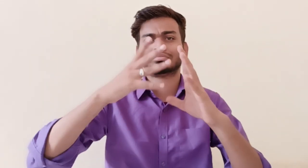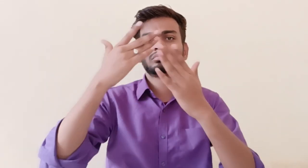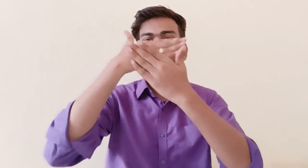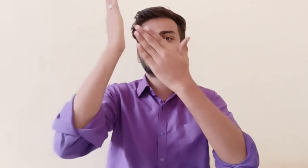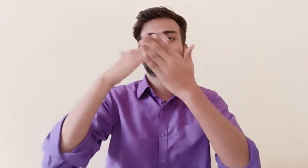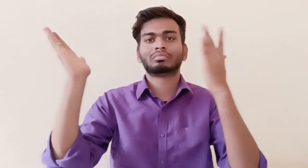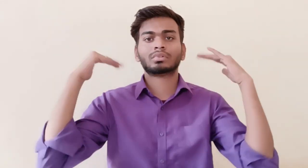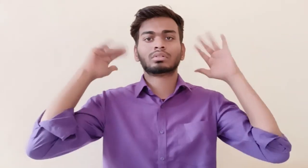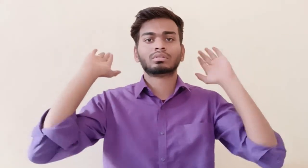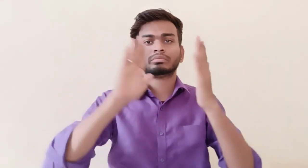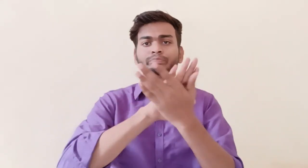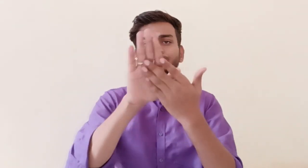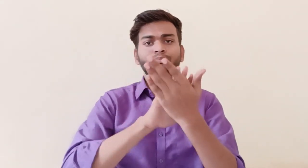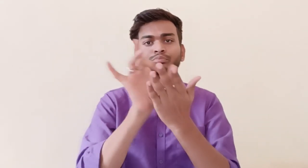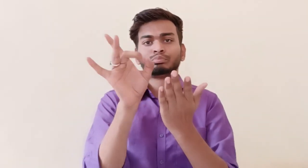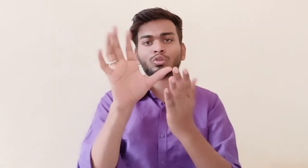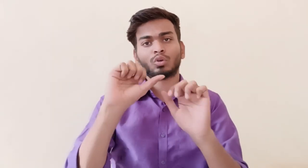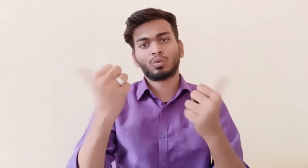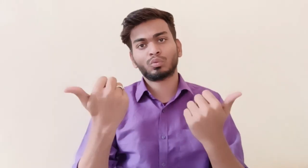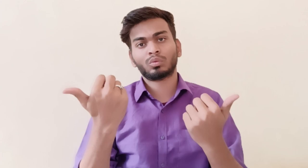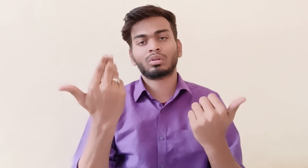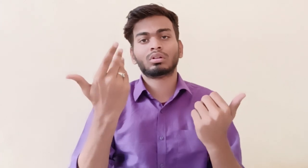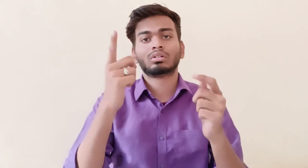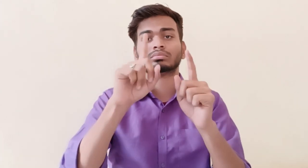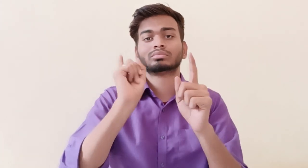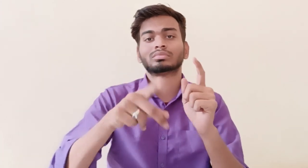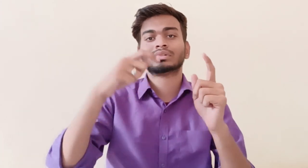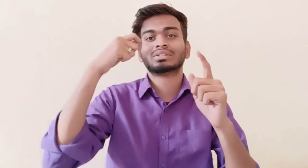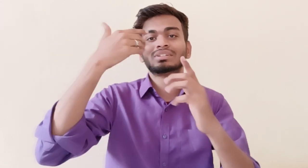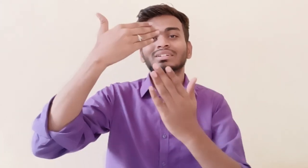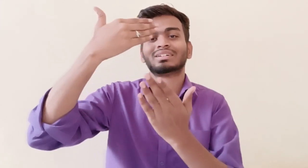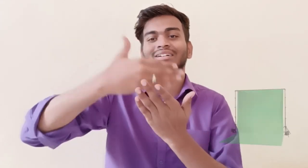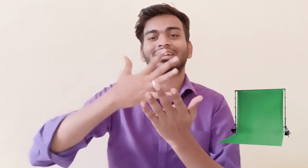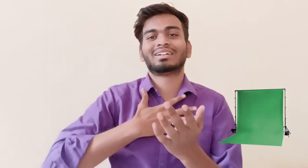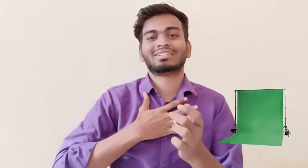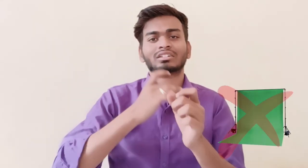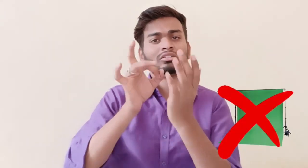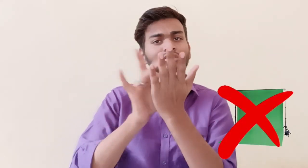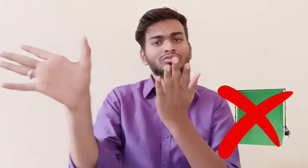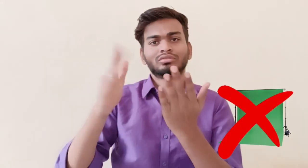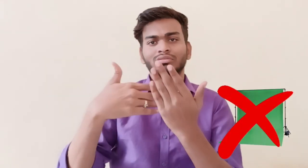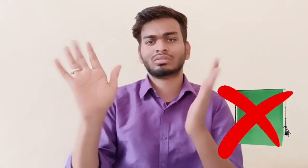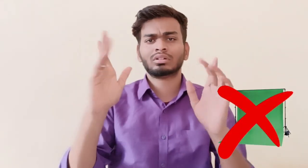without green screen success how to app you see watching on video.